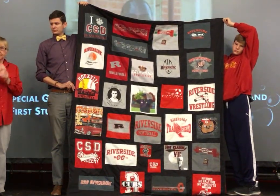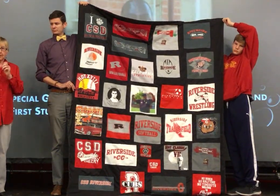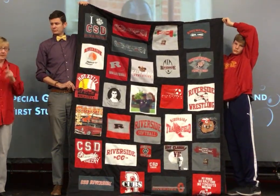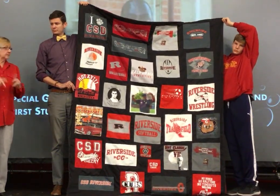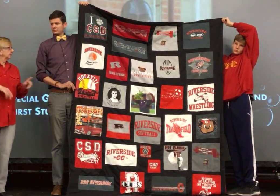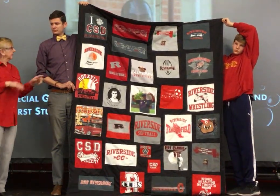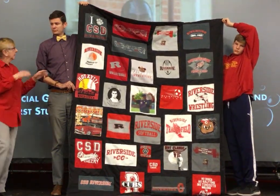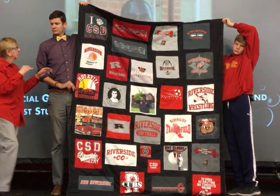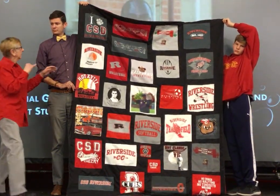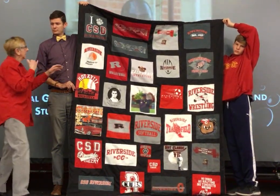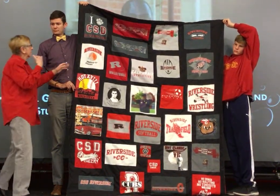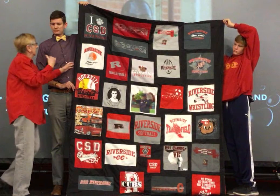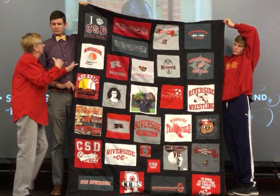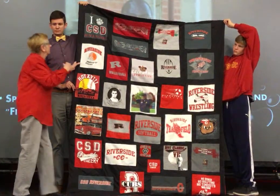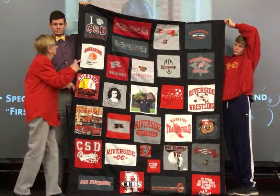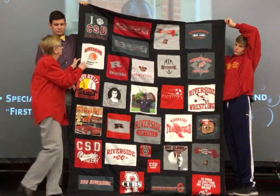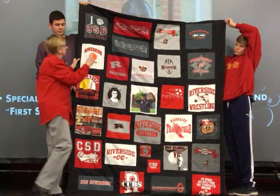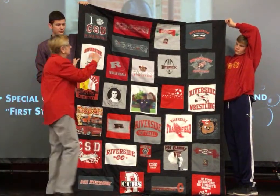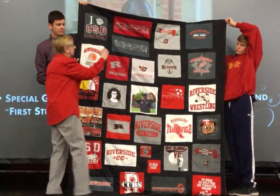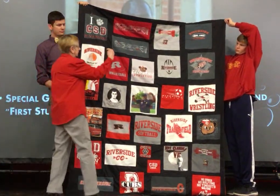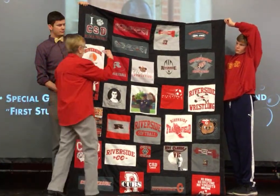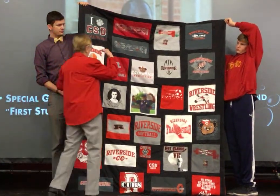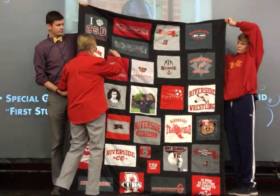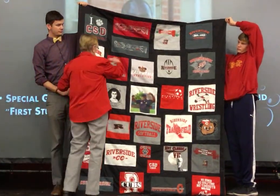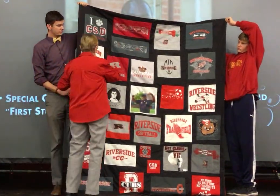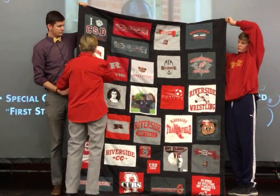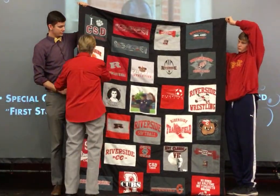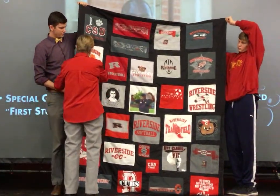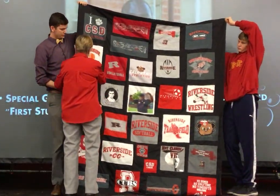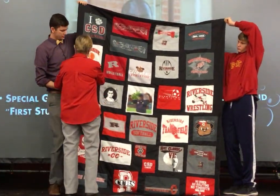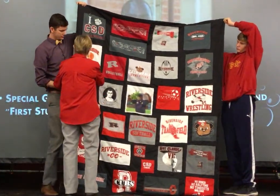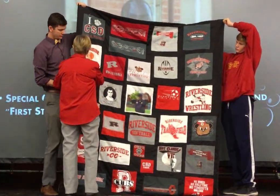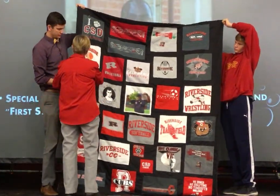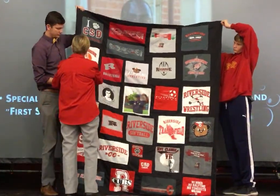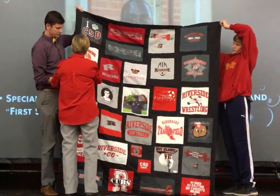I will make sure the family receives this blanket before they leave today.